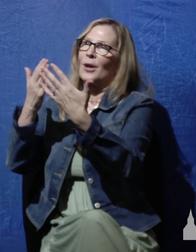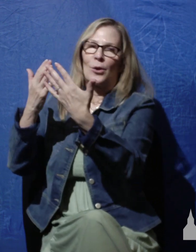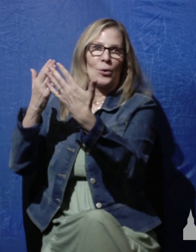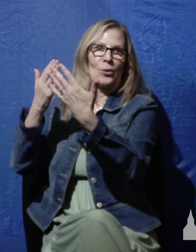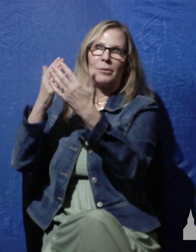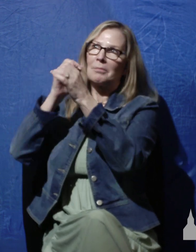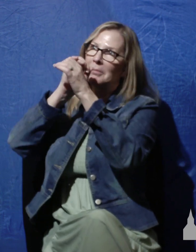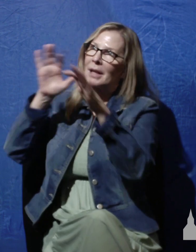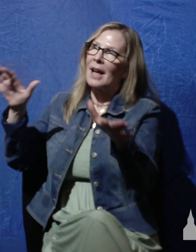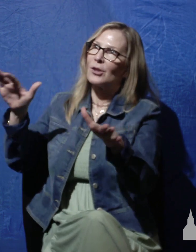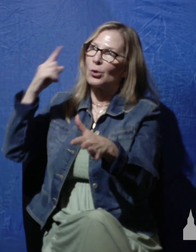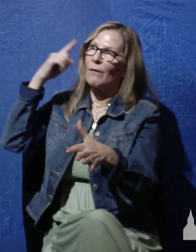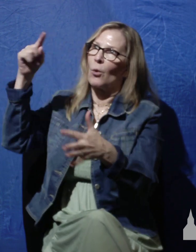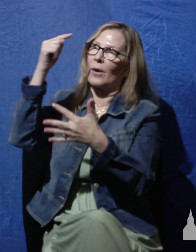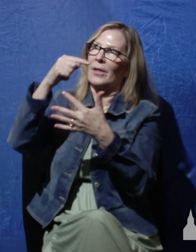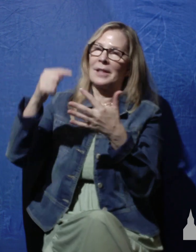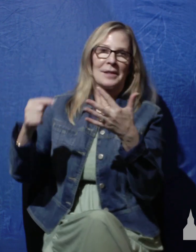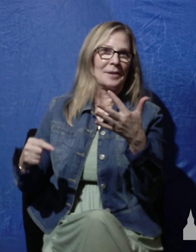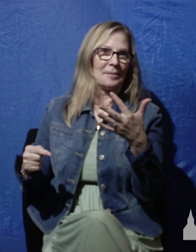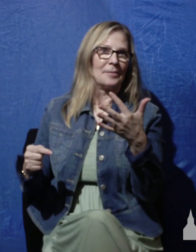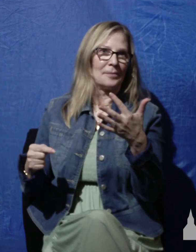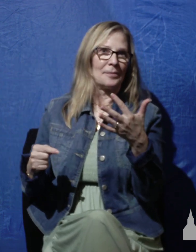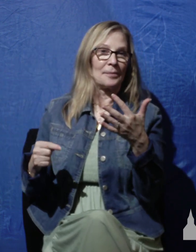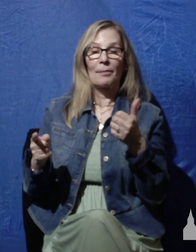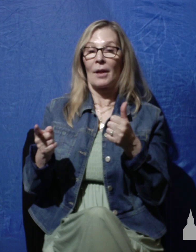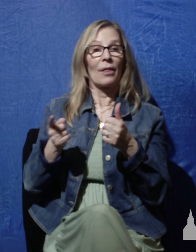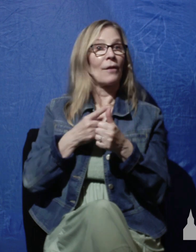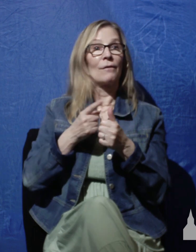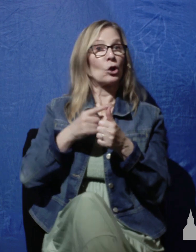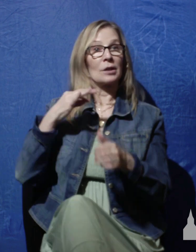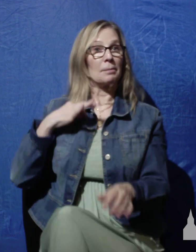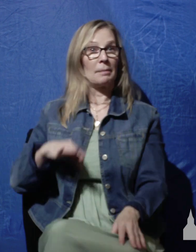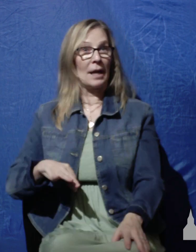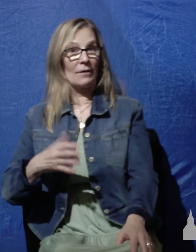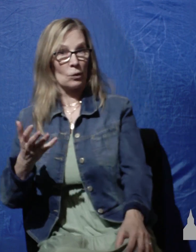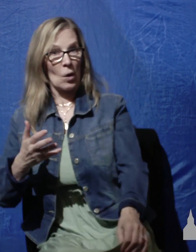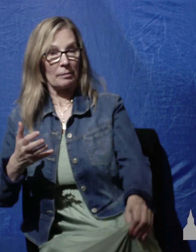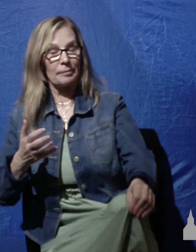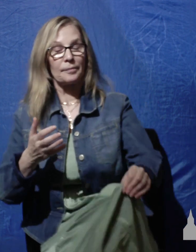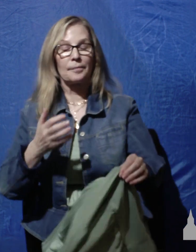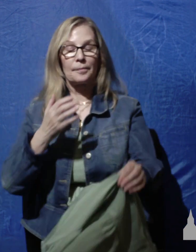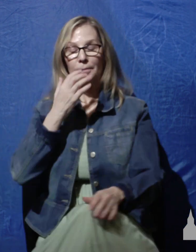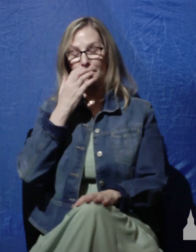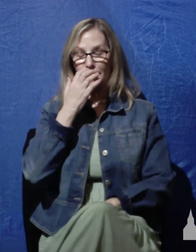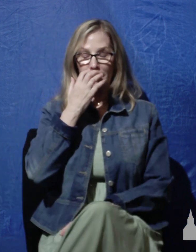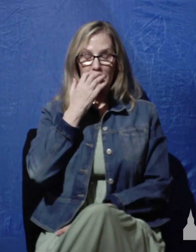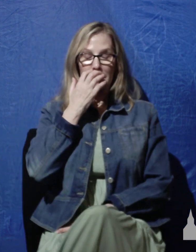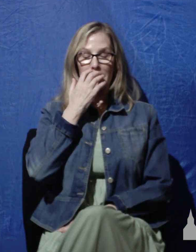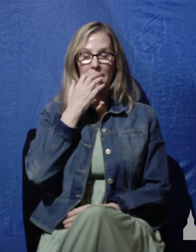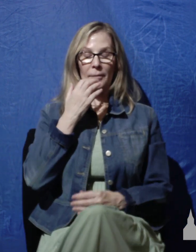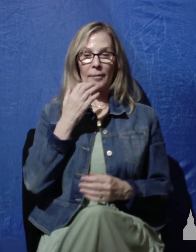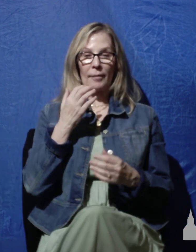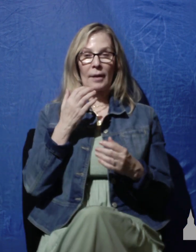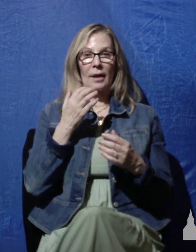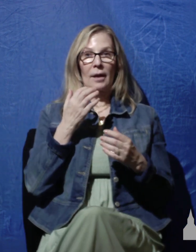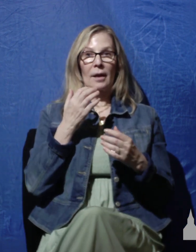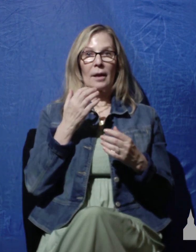that they speak of. Now the first of these benefits that David praises God for is the forgiveness